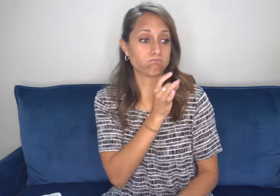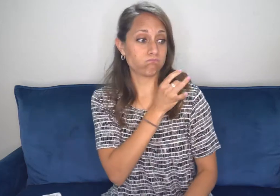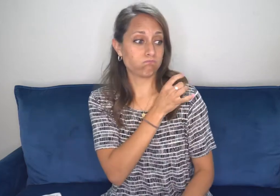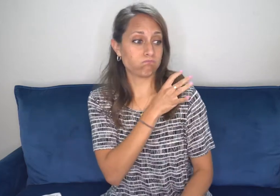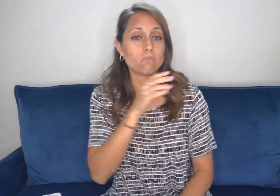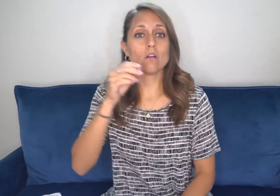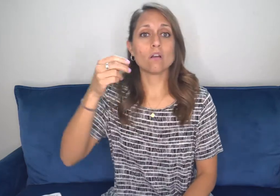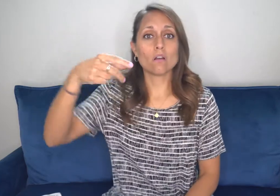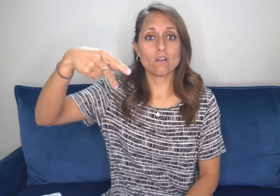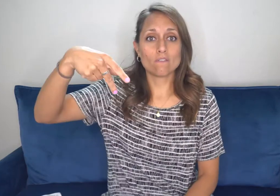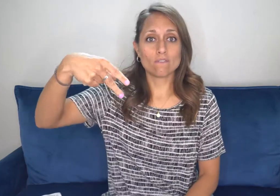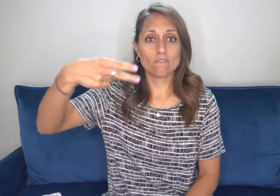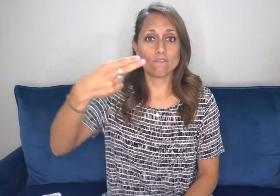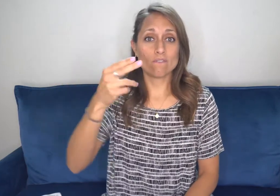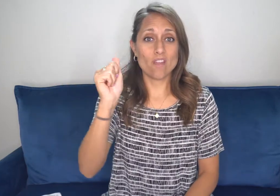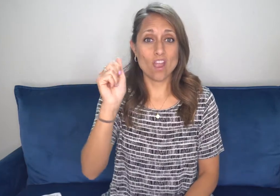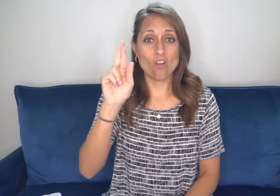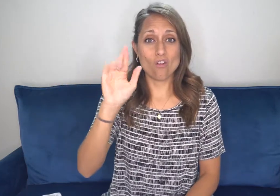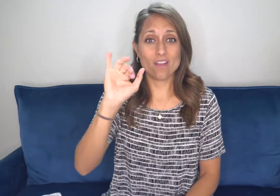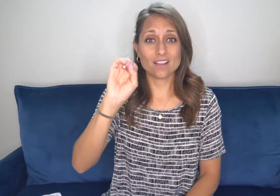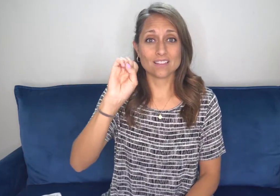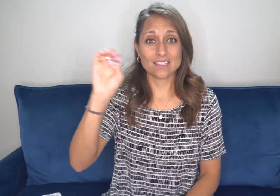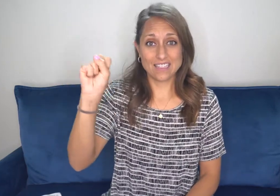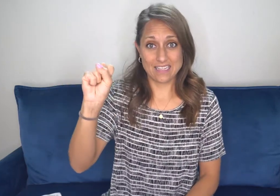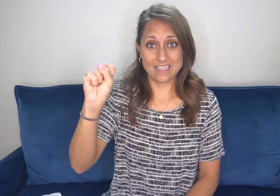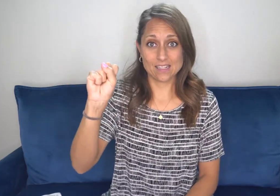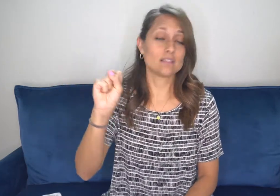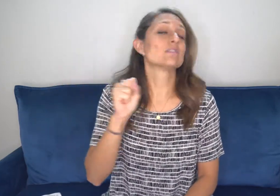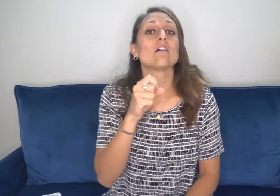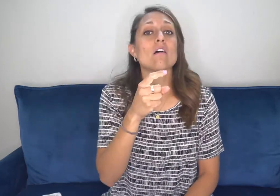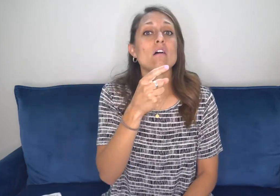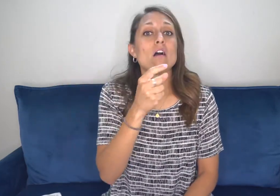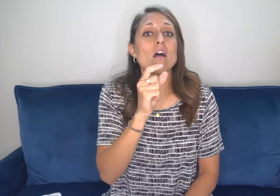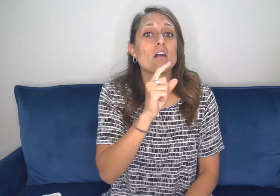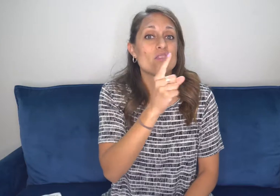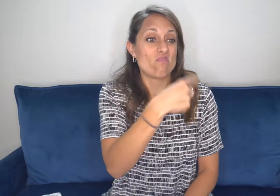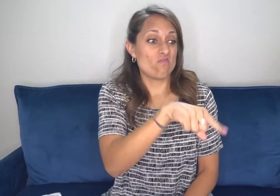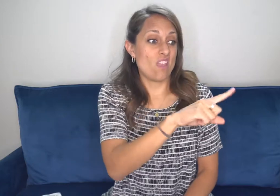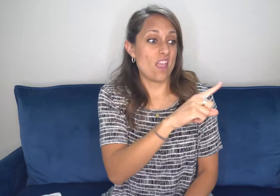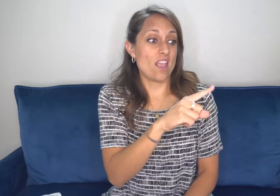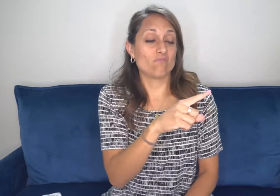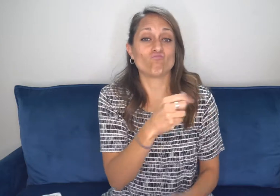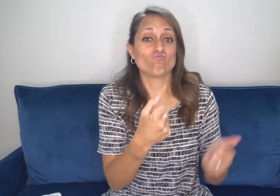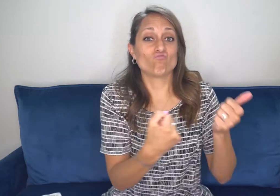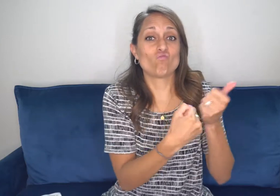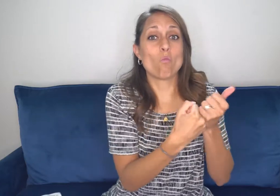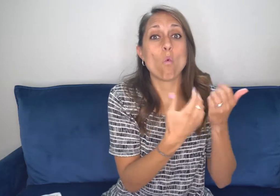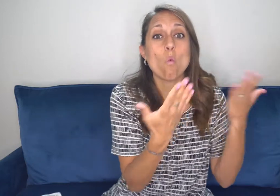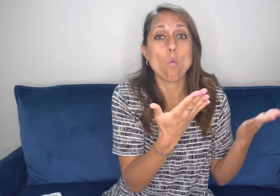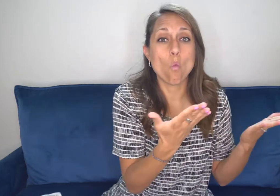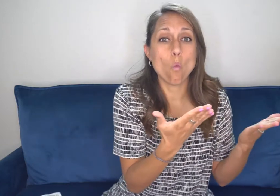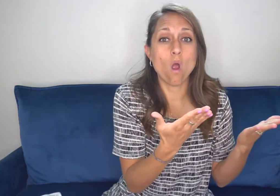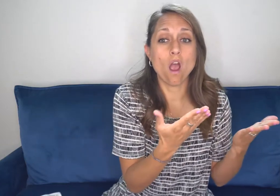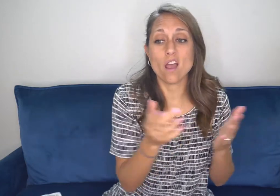verses last episode, we were looking at the Pharisees and some of their statements